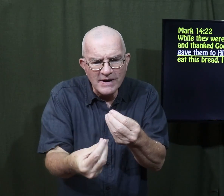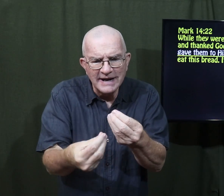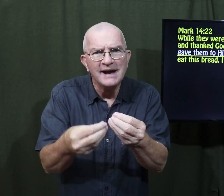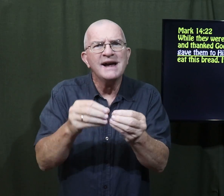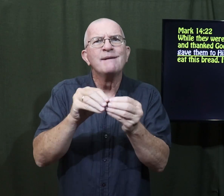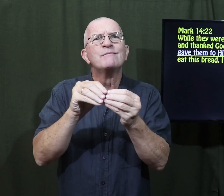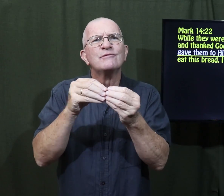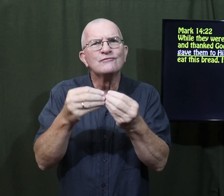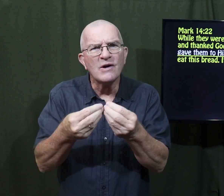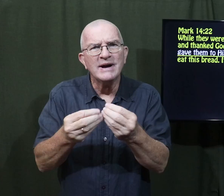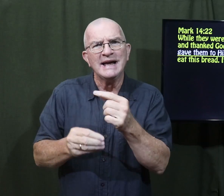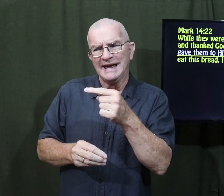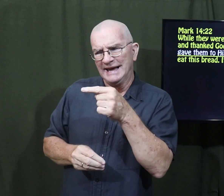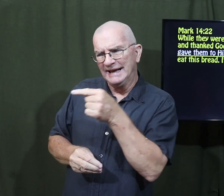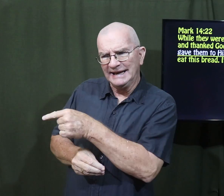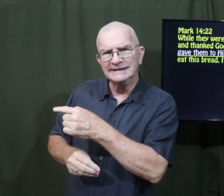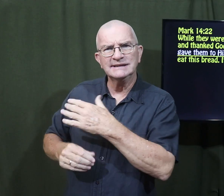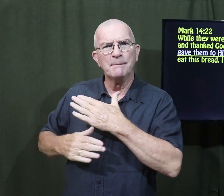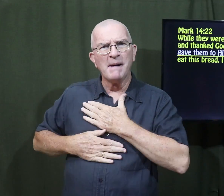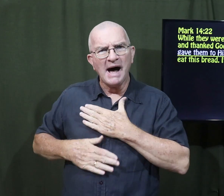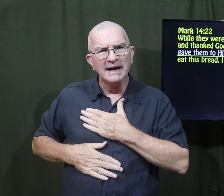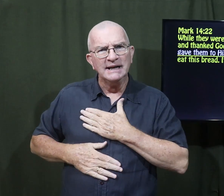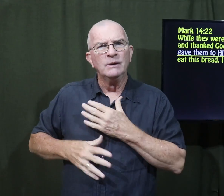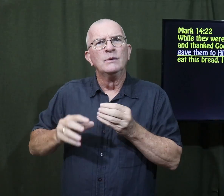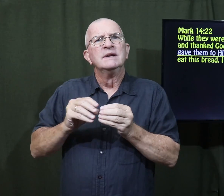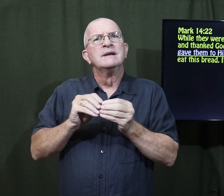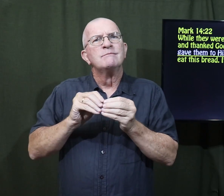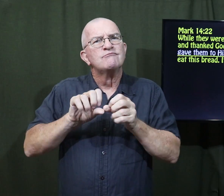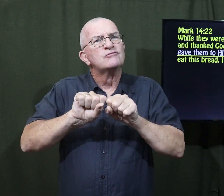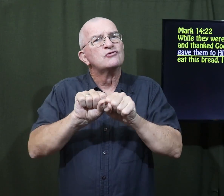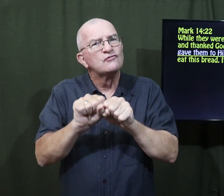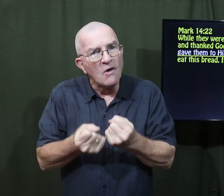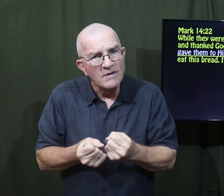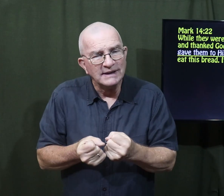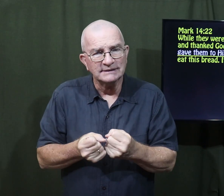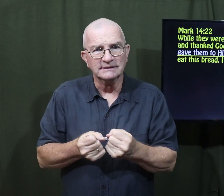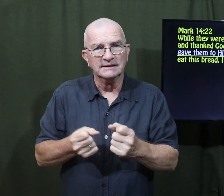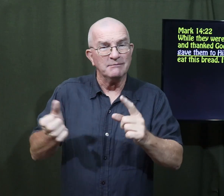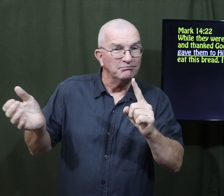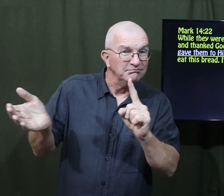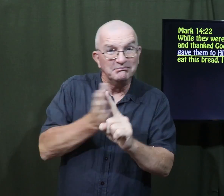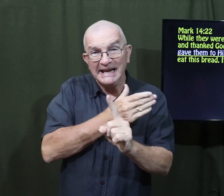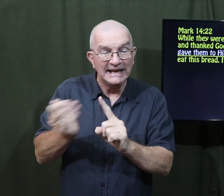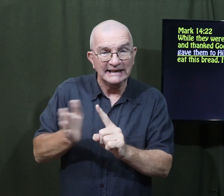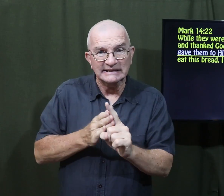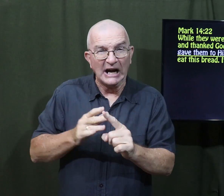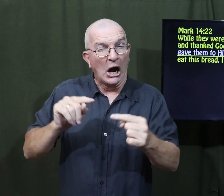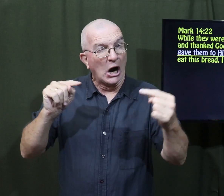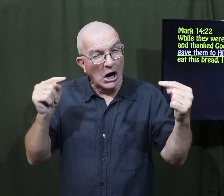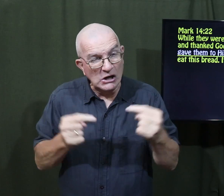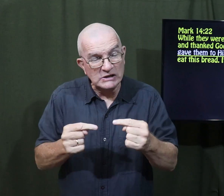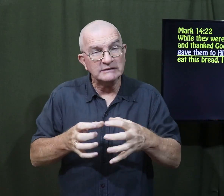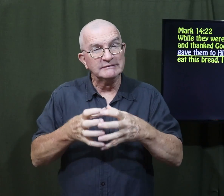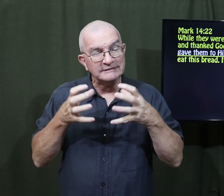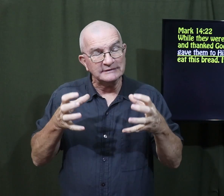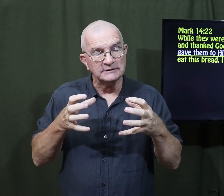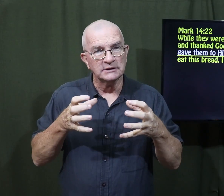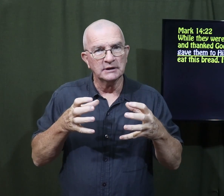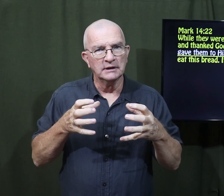it's Jesus' body, and He broke it, and His body was broken,